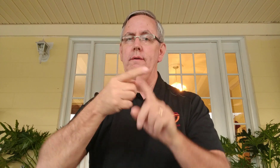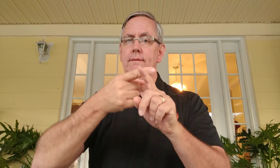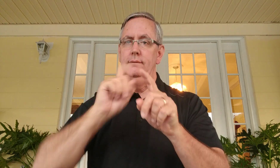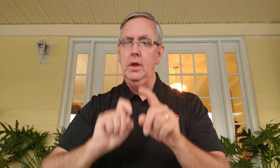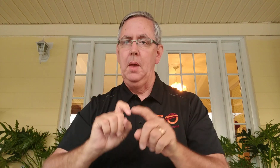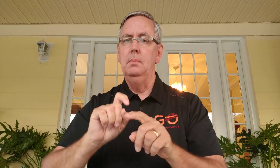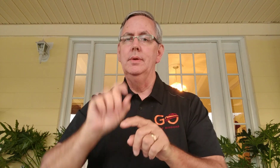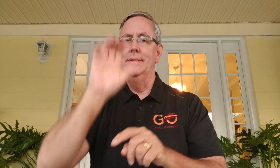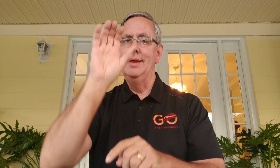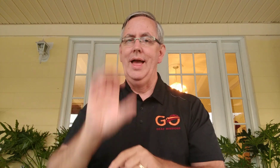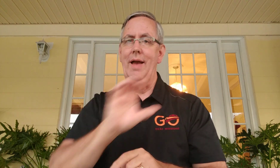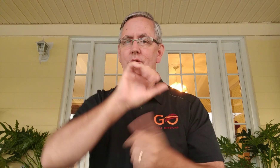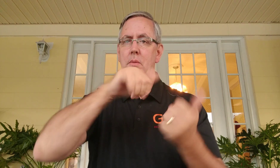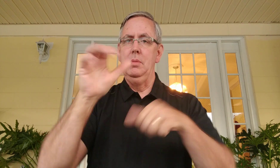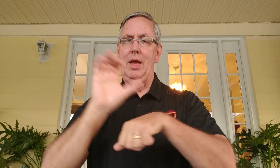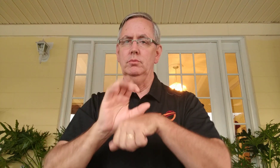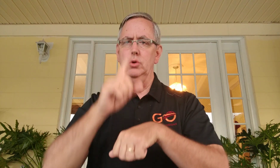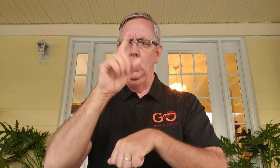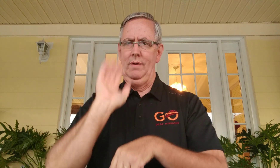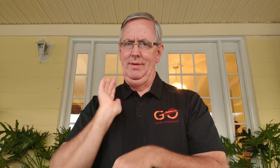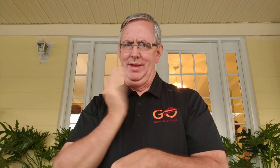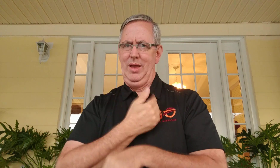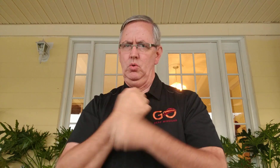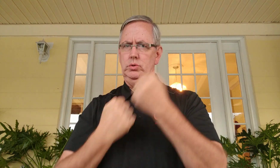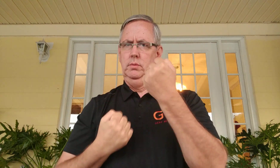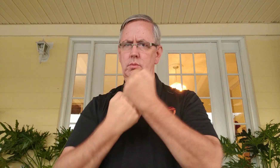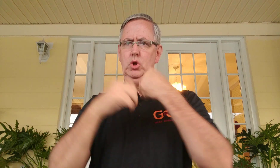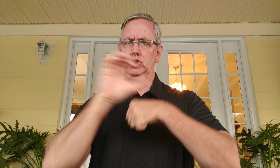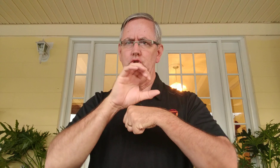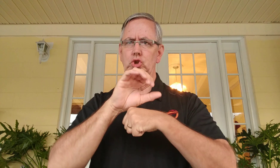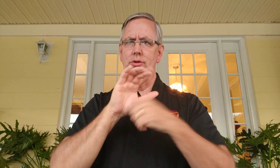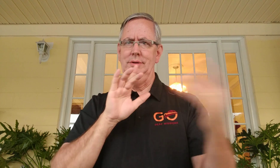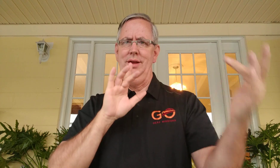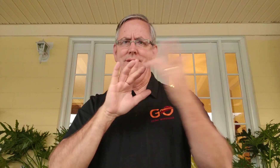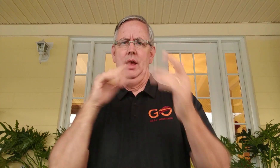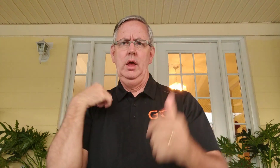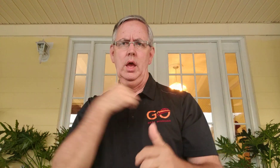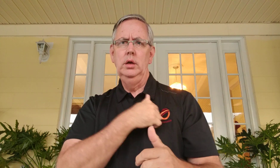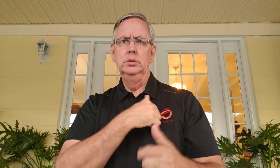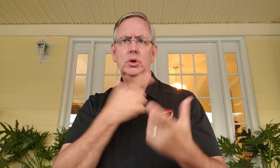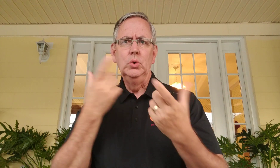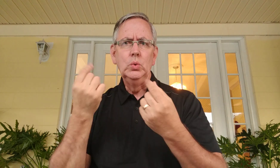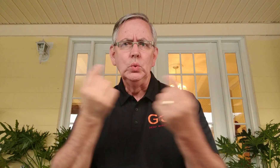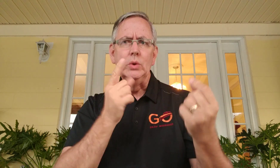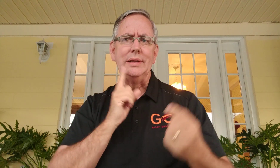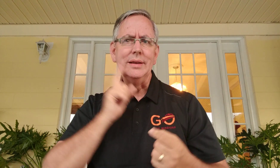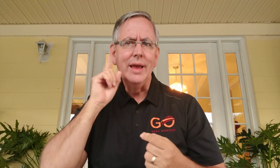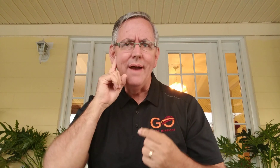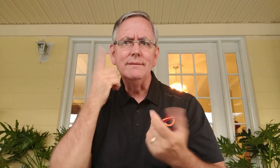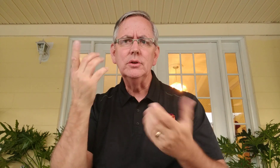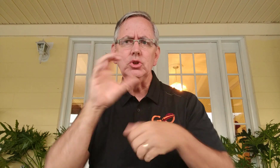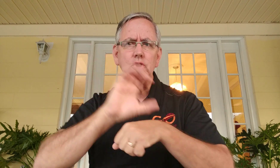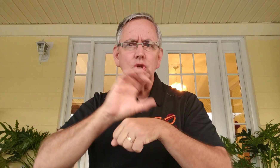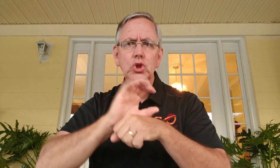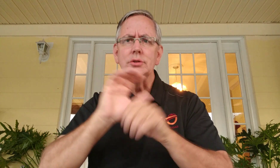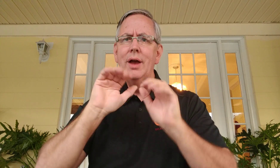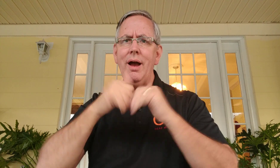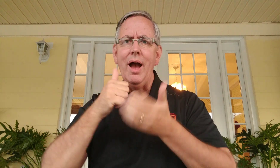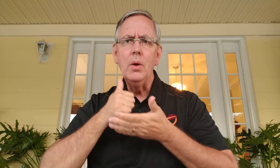Pastor Ken Pledger from Calvary Baptist Church, one of our supporting churches, contacted us and said, what about the deaf?